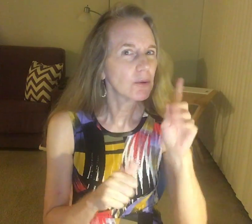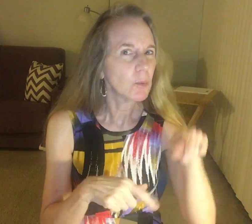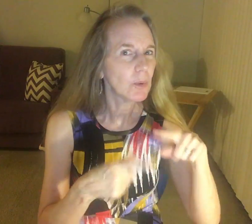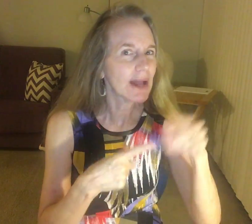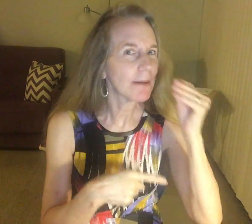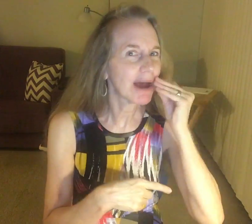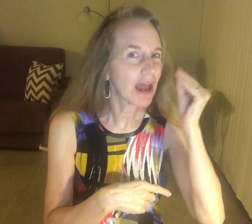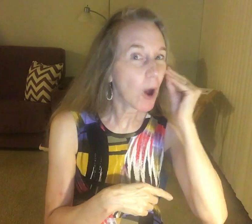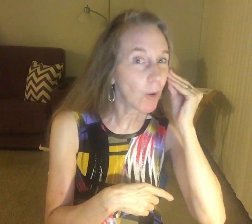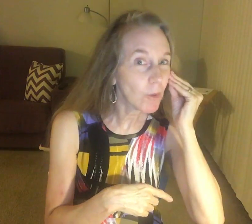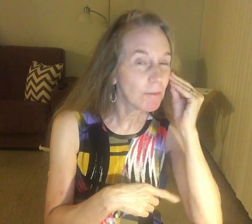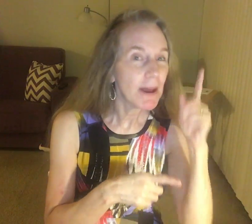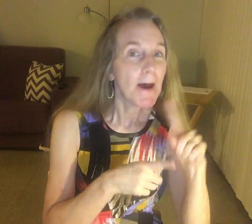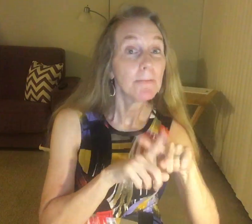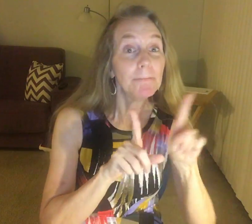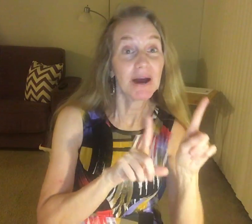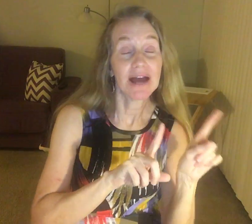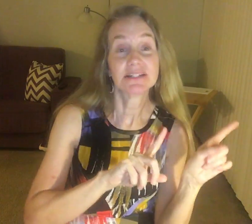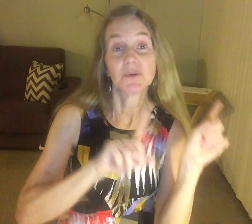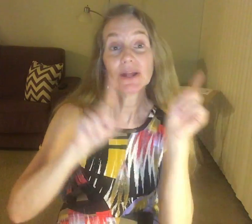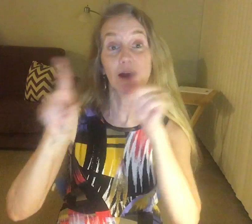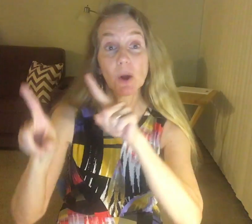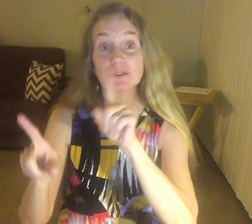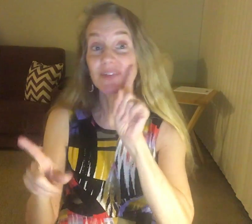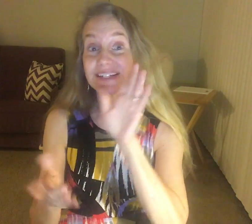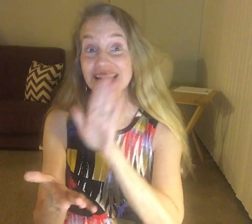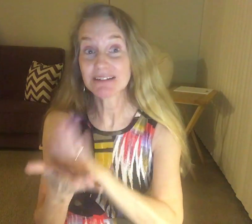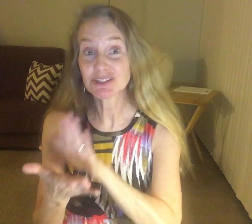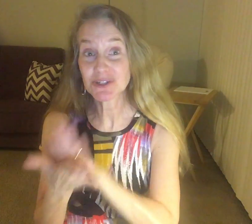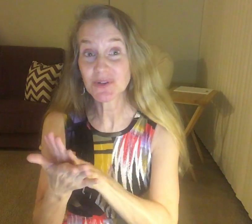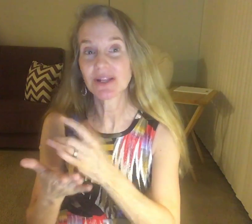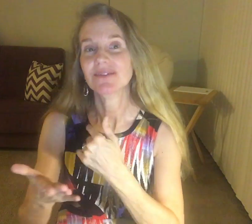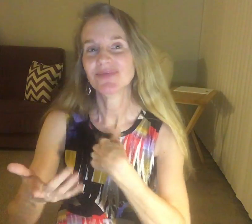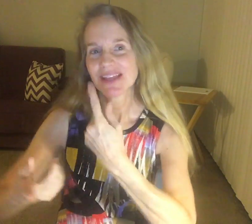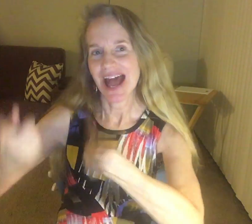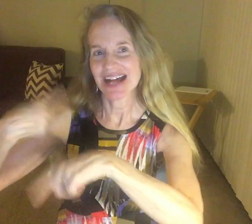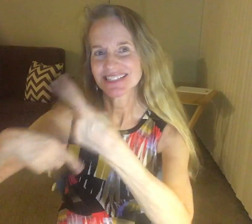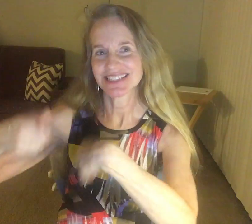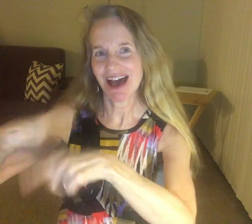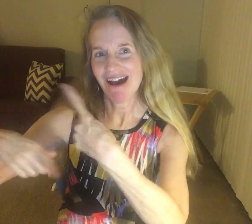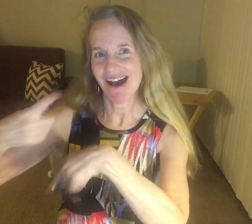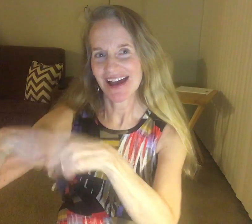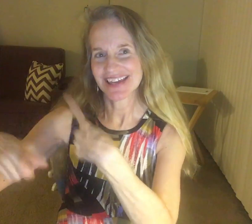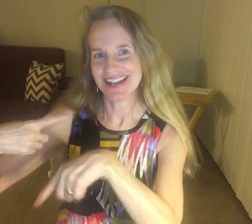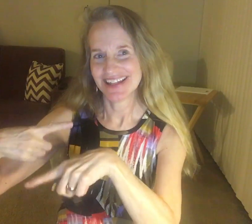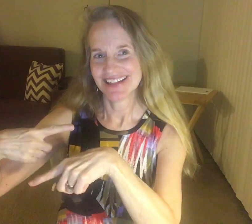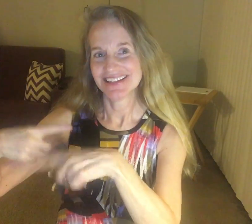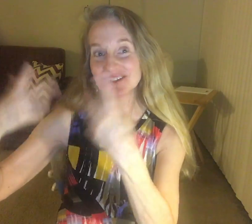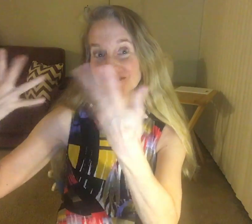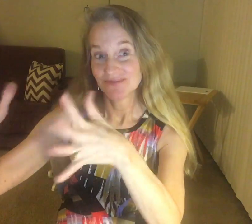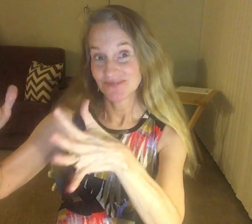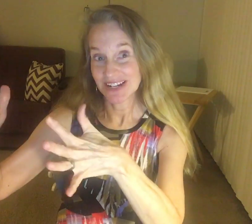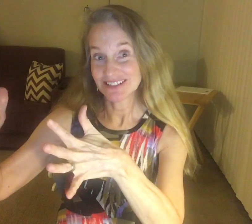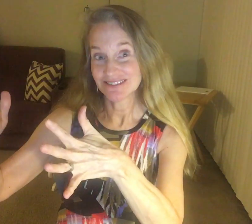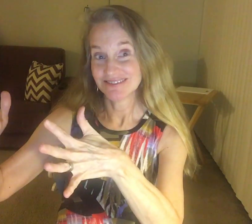without my harm. But we are going to the deaf period. I sign. Feet.